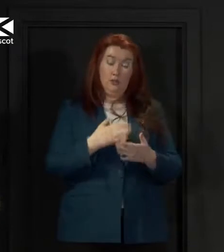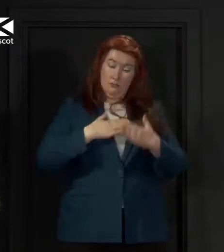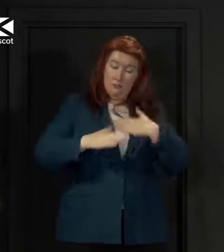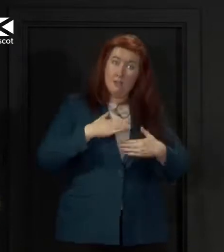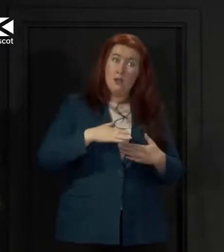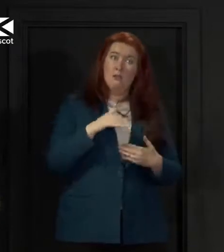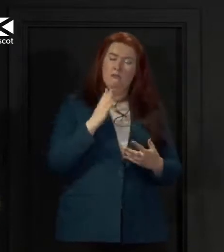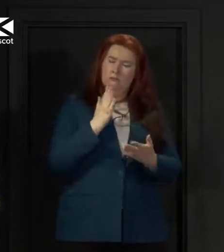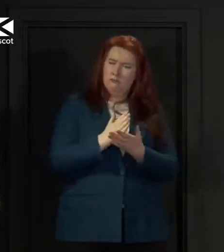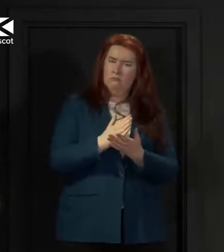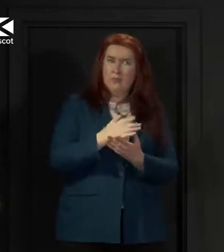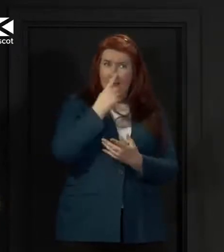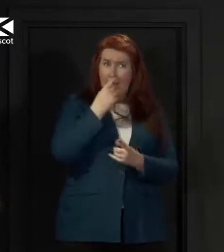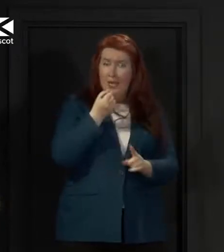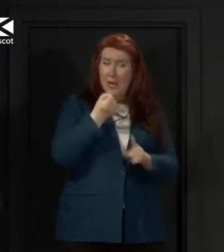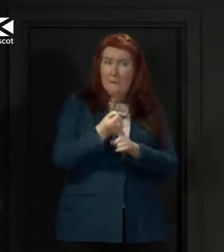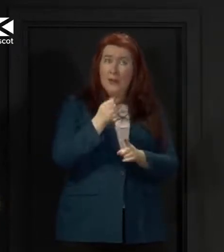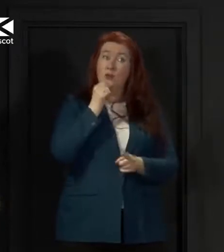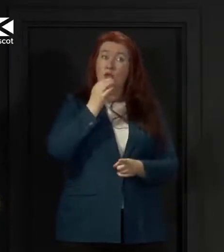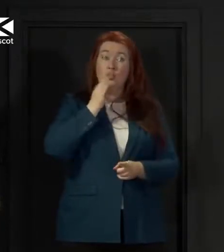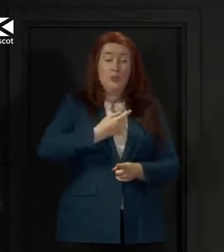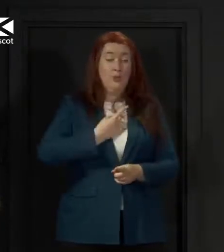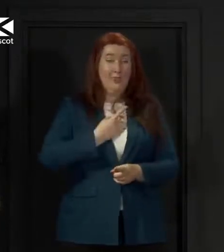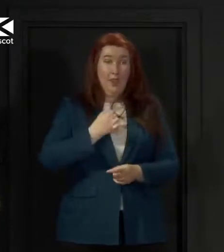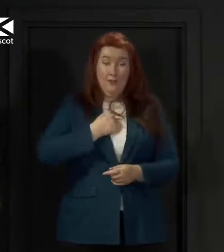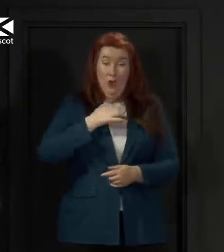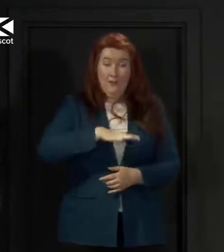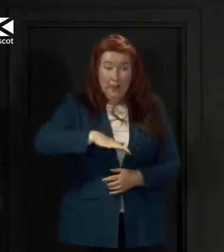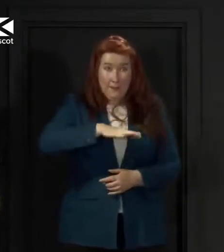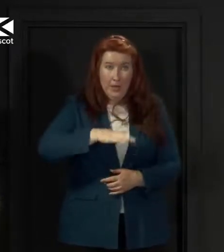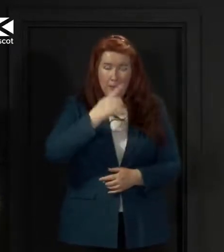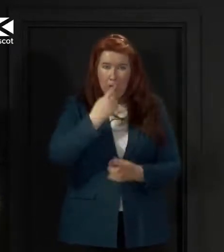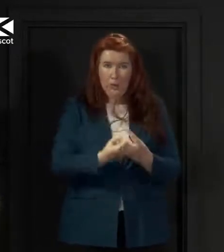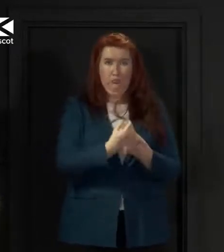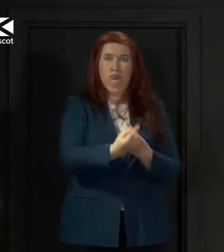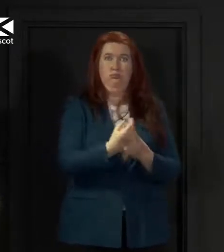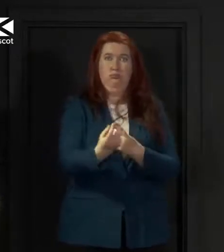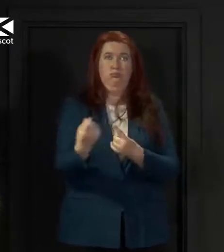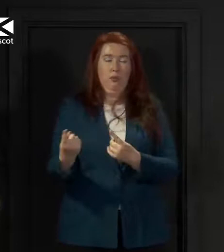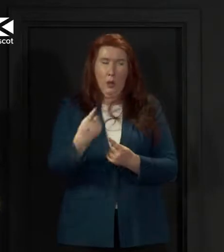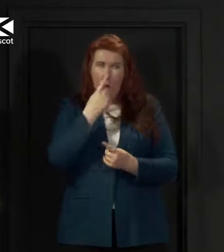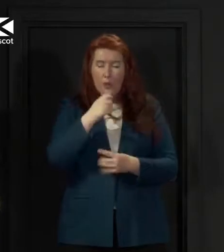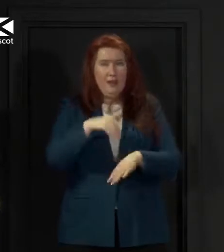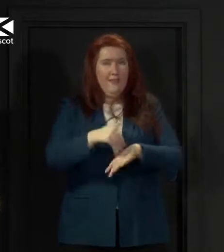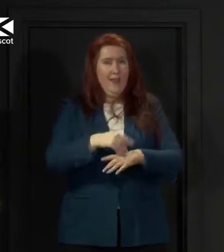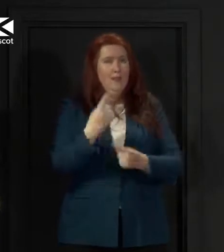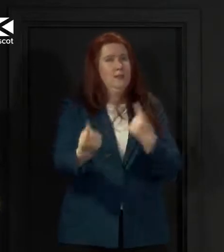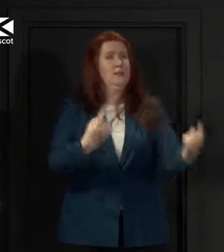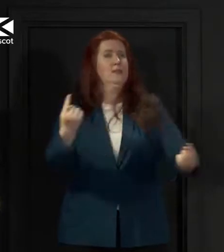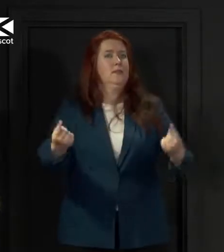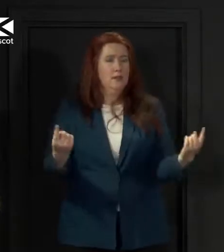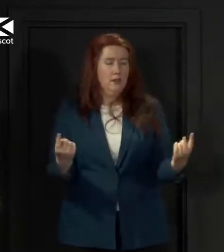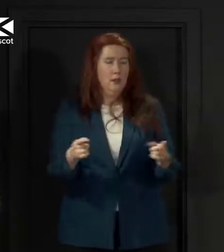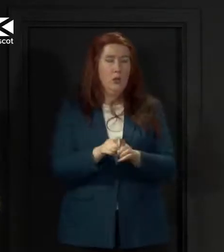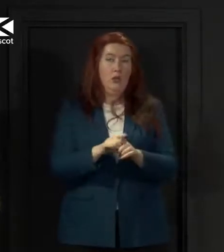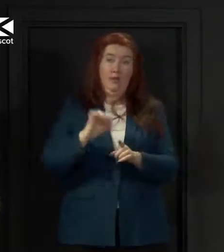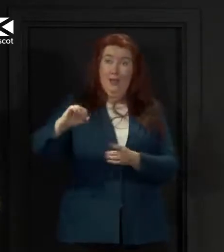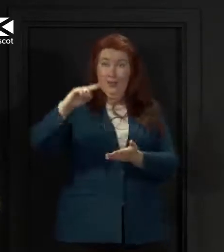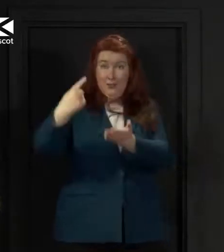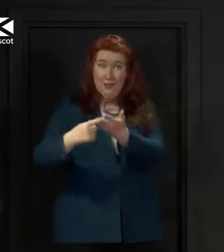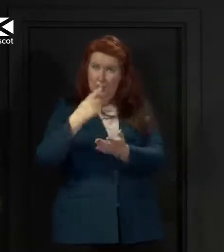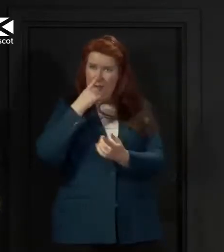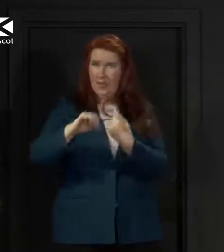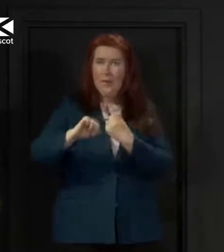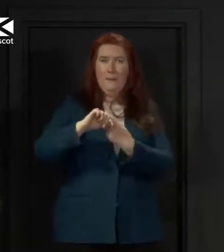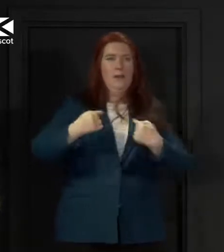impact on not just ourselves and our families but on each other and that the decisions that others make have an